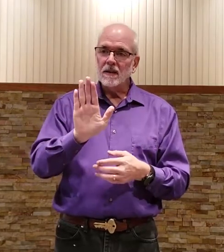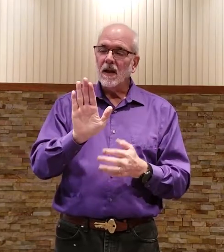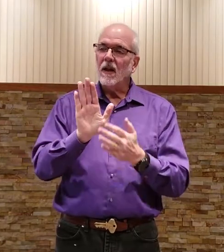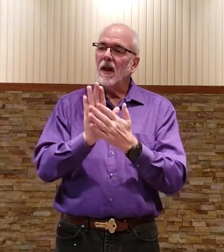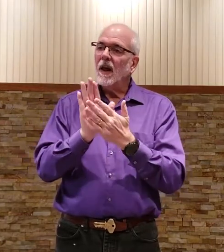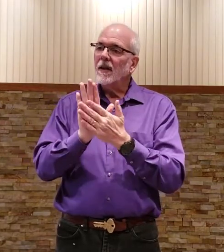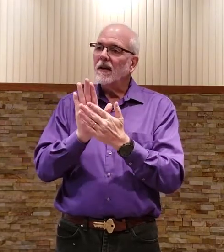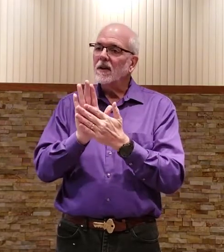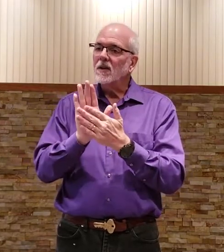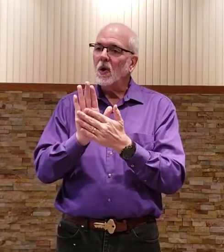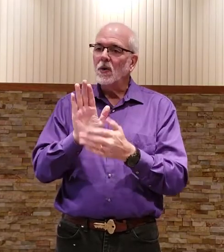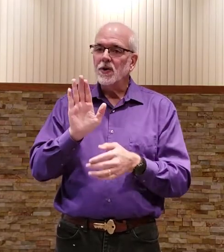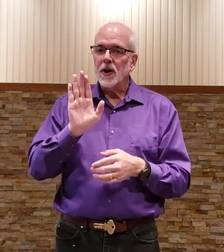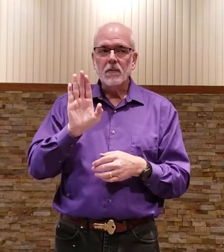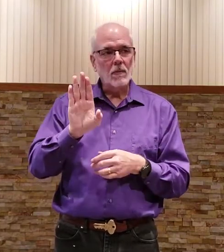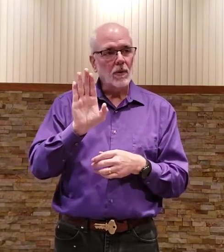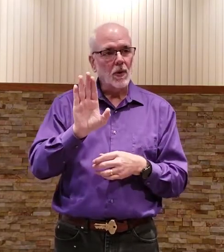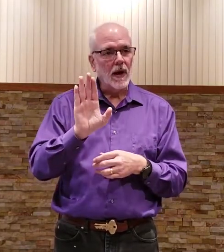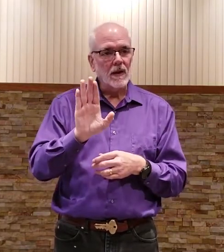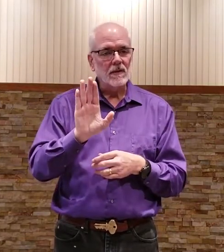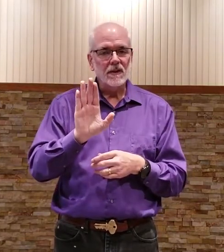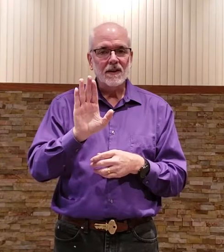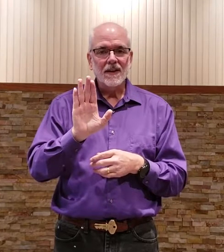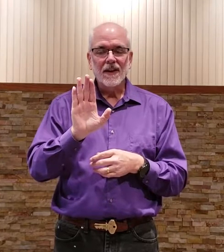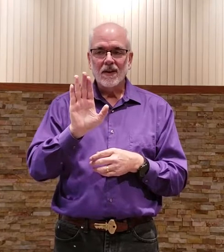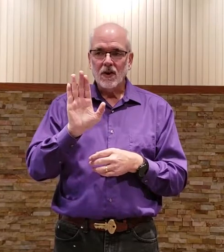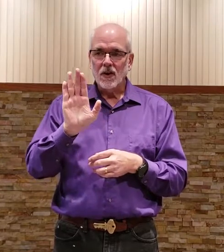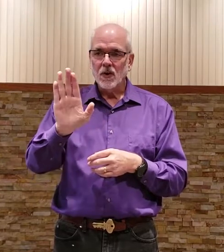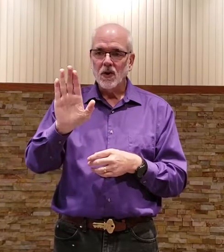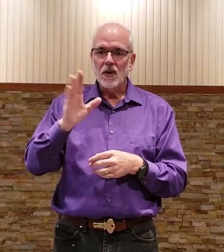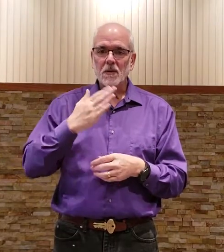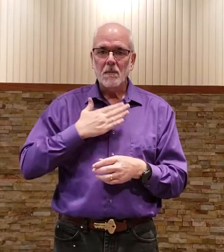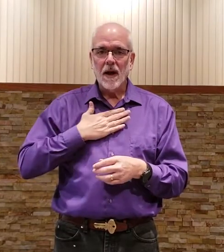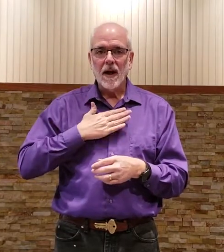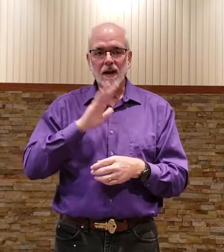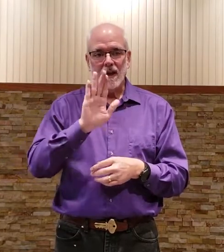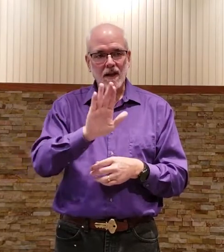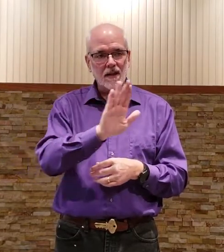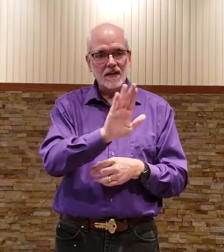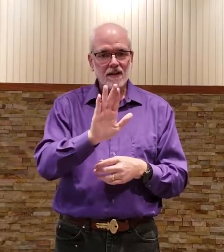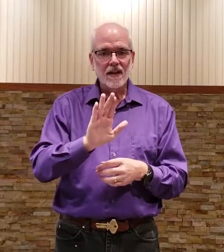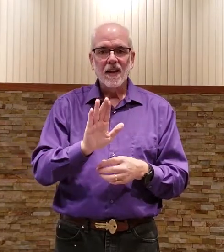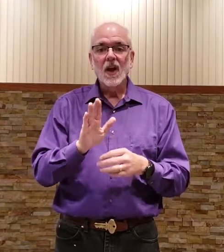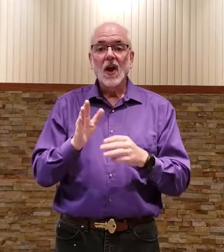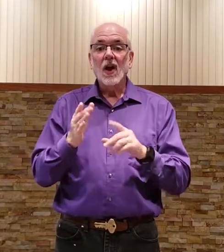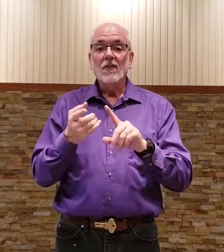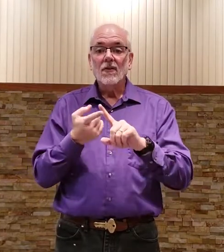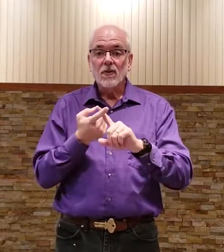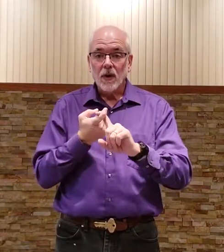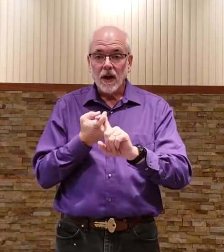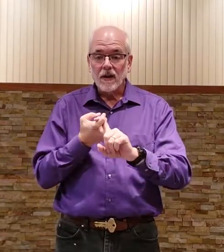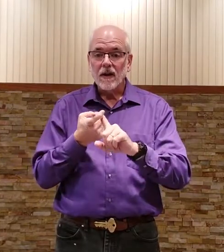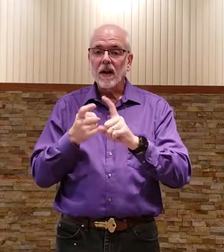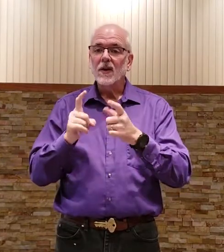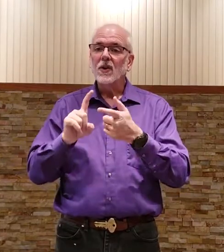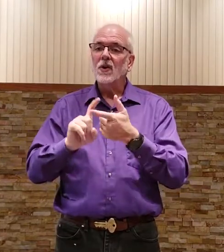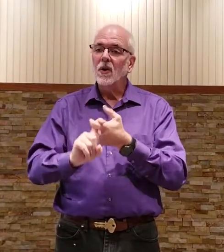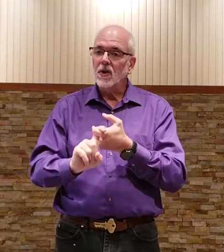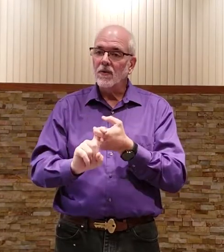is it ownership pronouns yours mine his friend just hook your